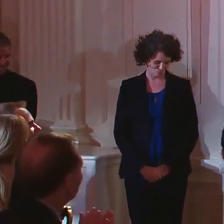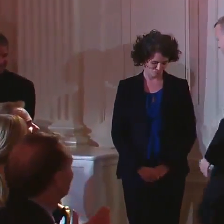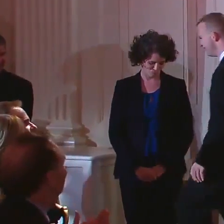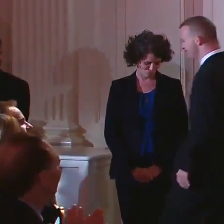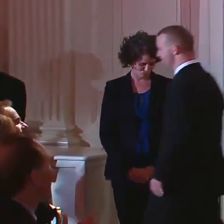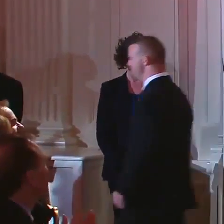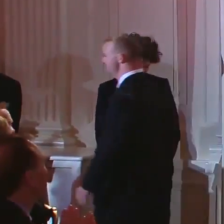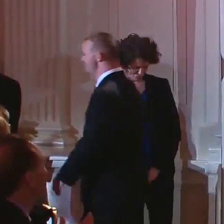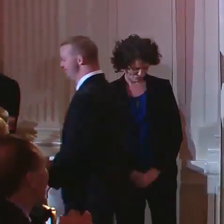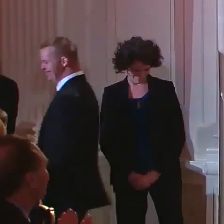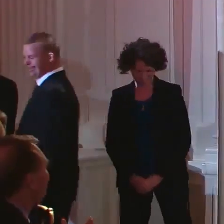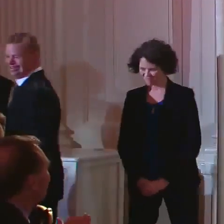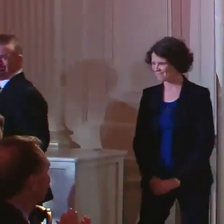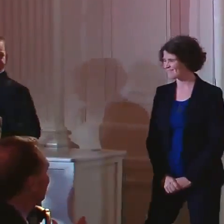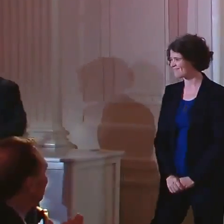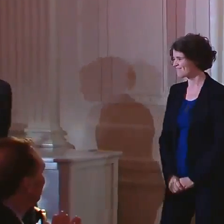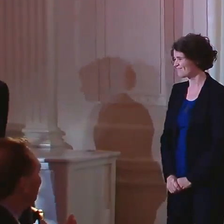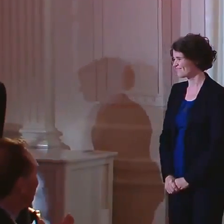President Obama Say,